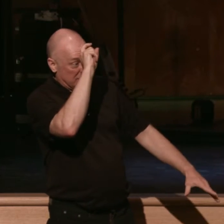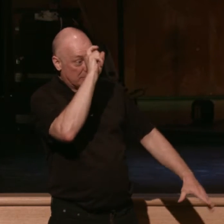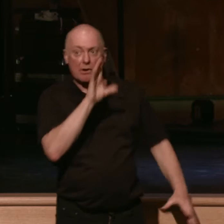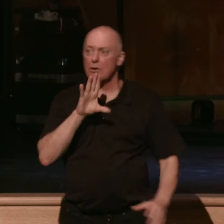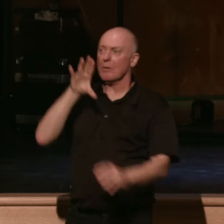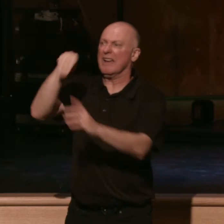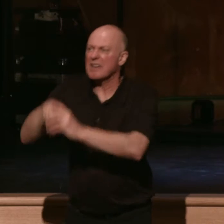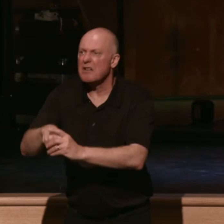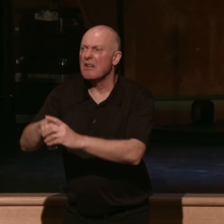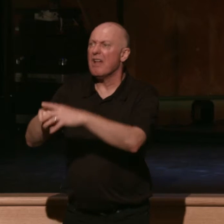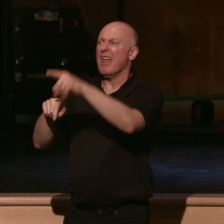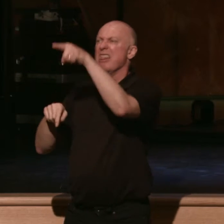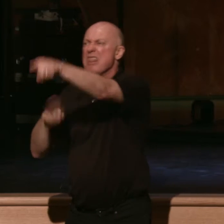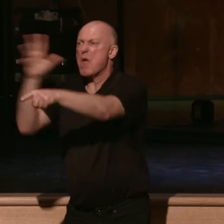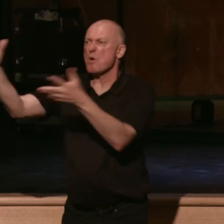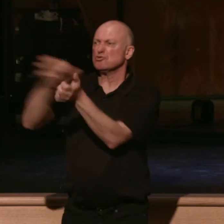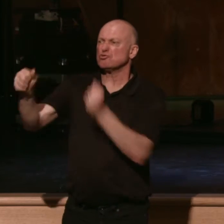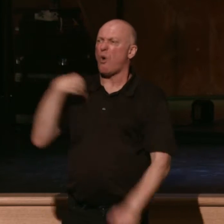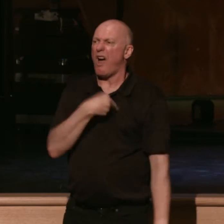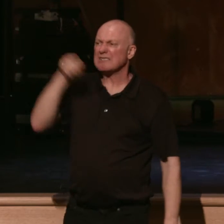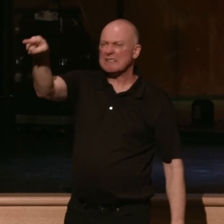destroy us. What are they doing?